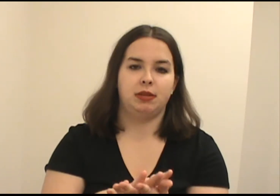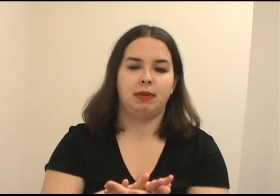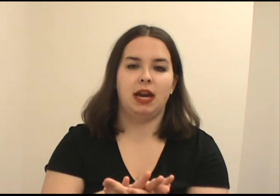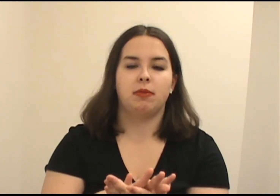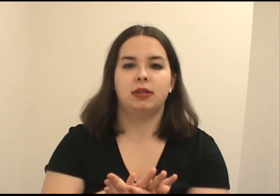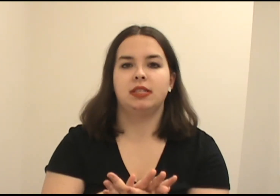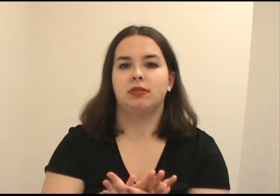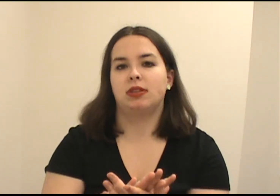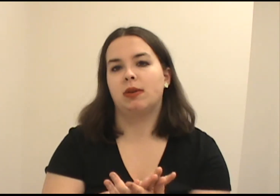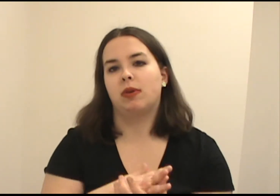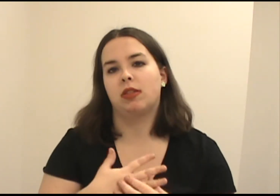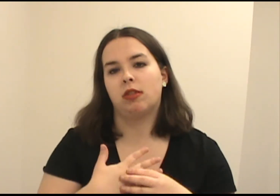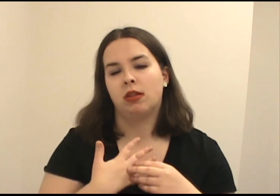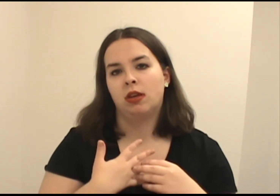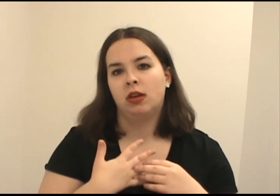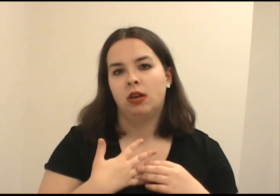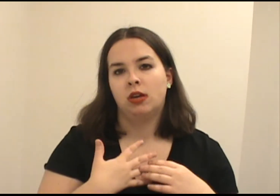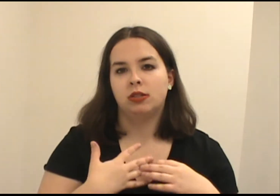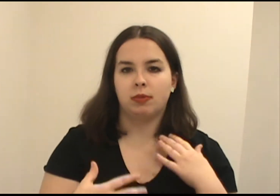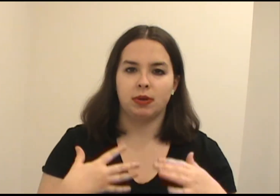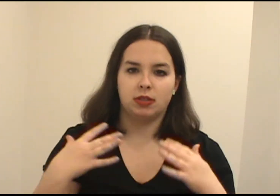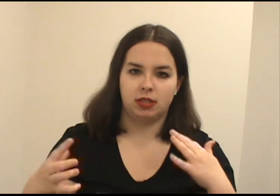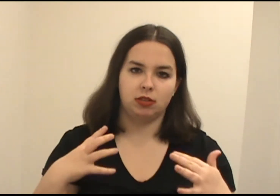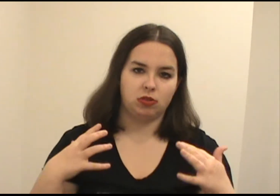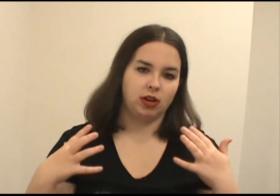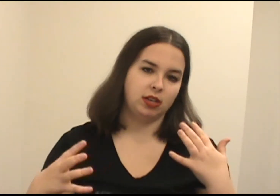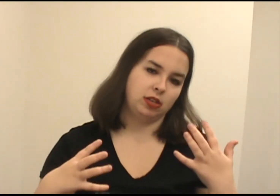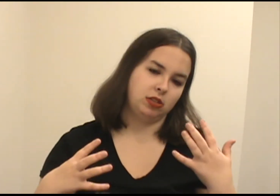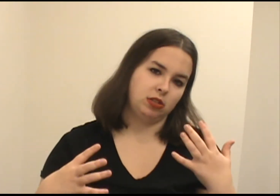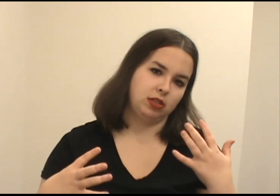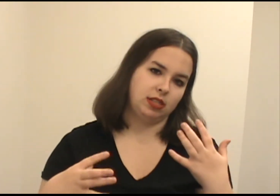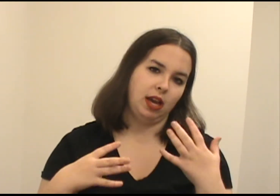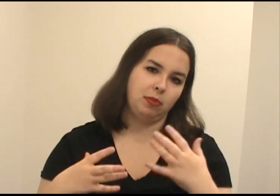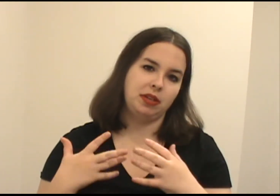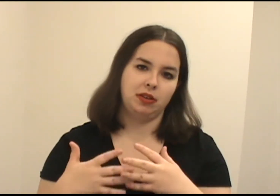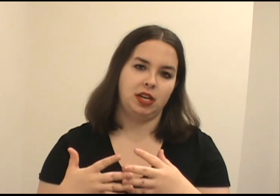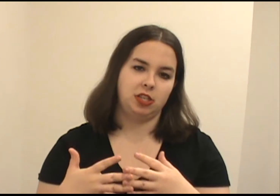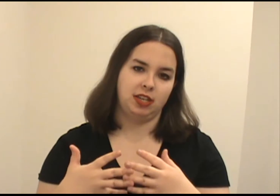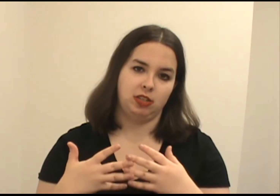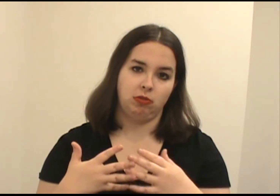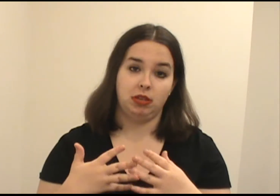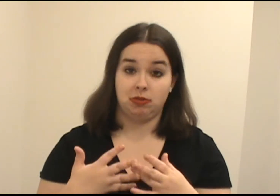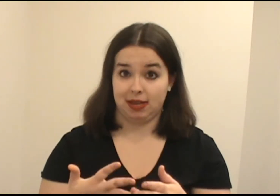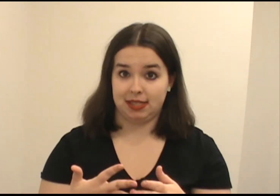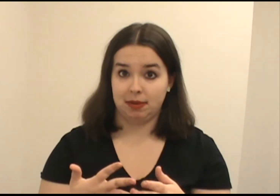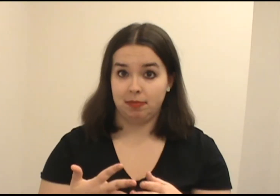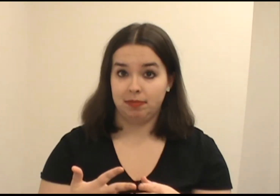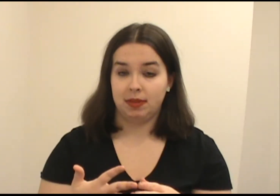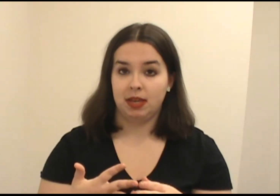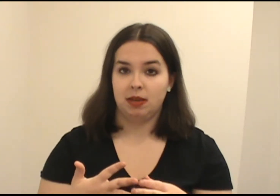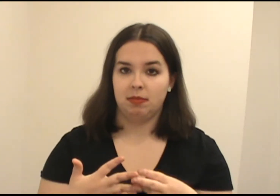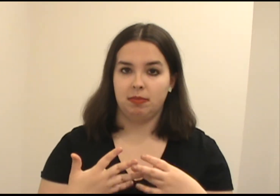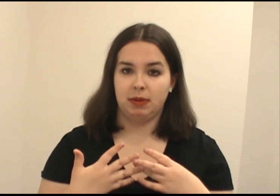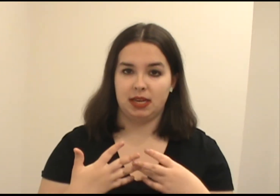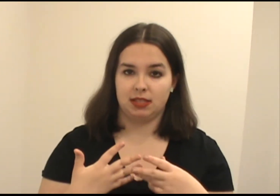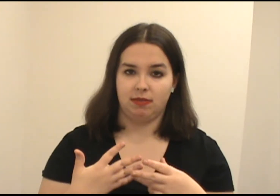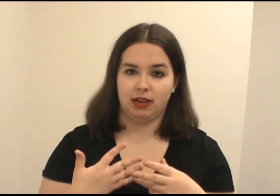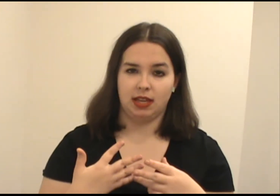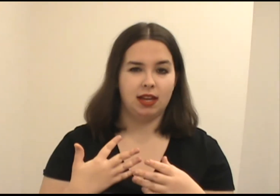Black was interesting with Supergirl still trying to decide whether or not she can truly trust him. because of the fact that a